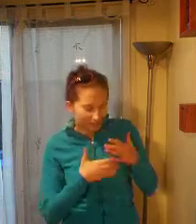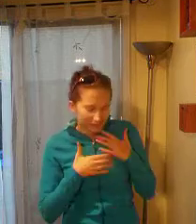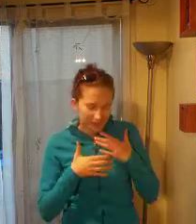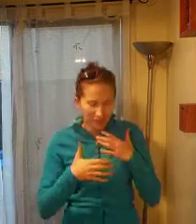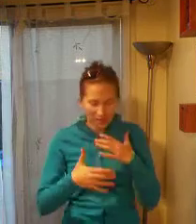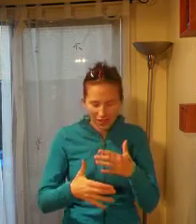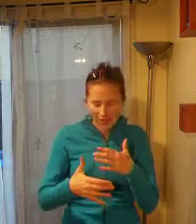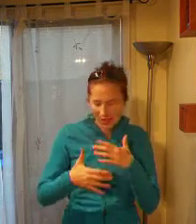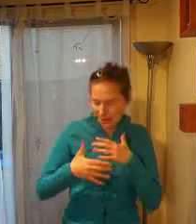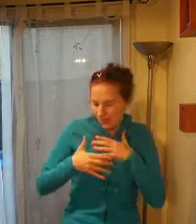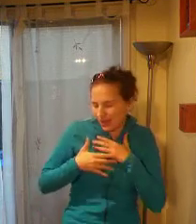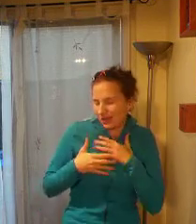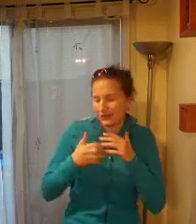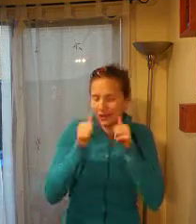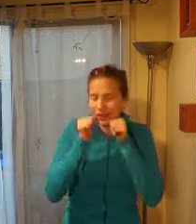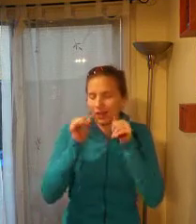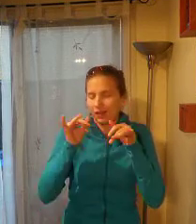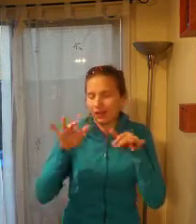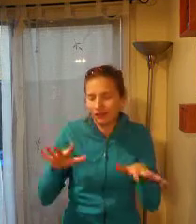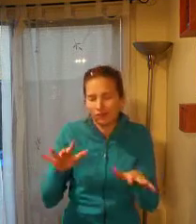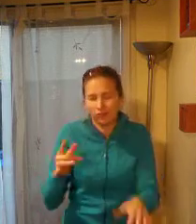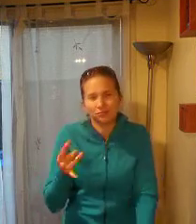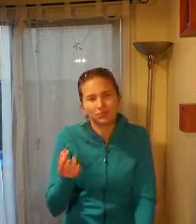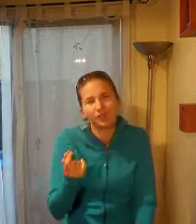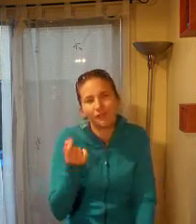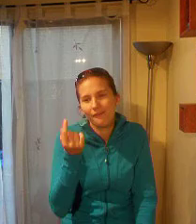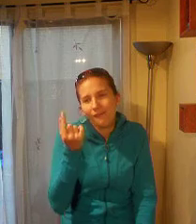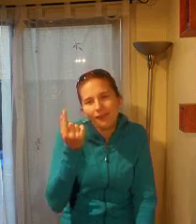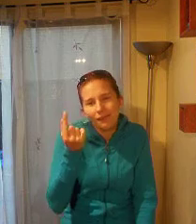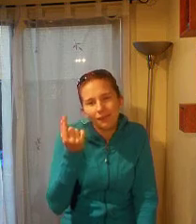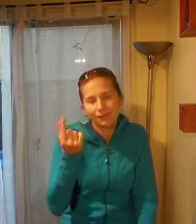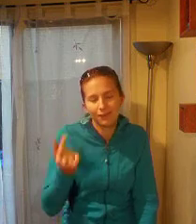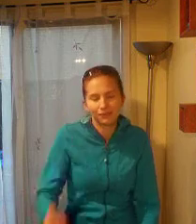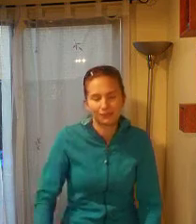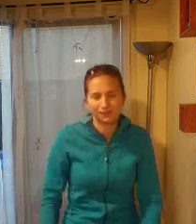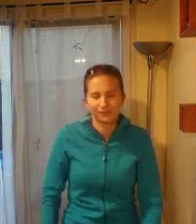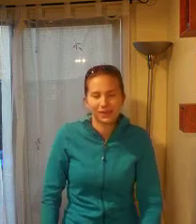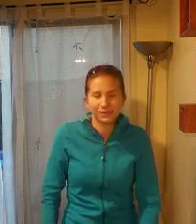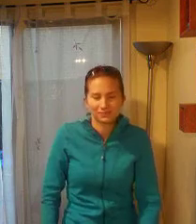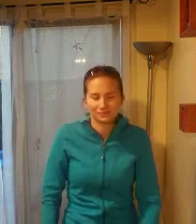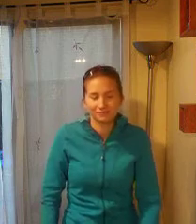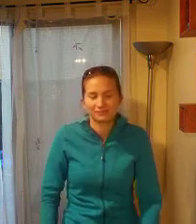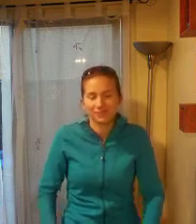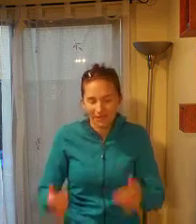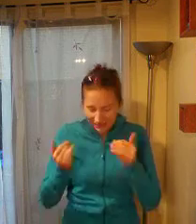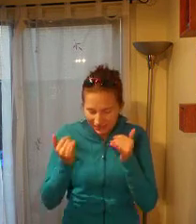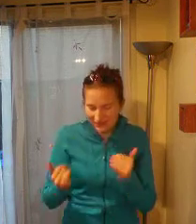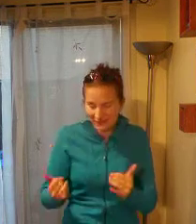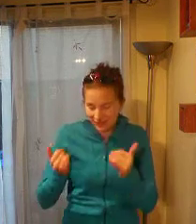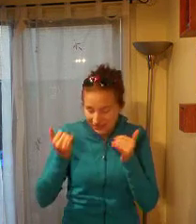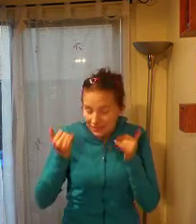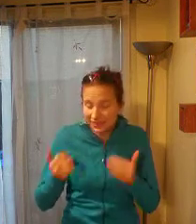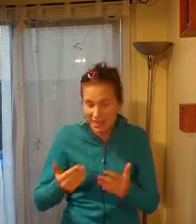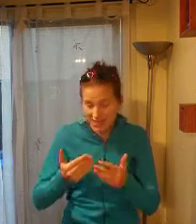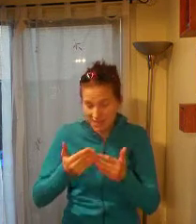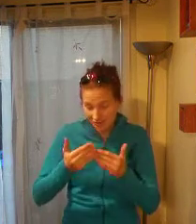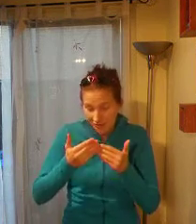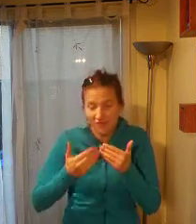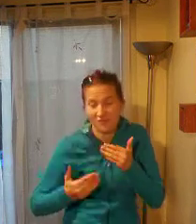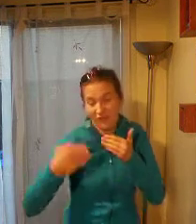and out, so blessing can't you see Today's the first day of the rest